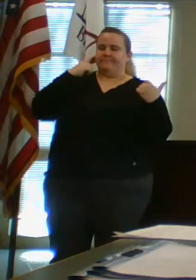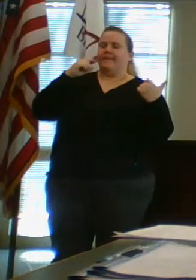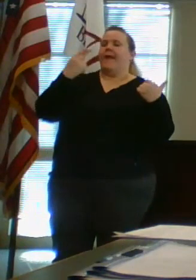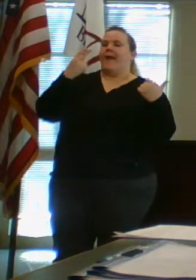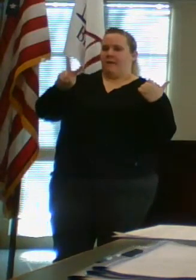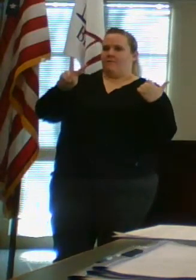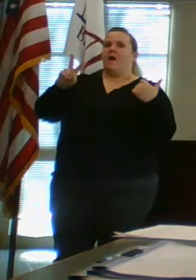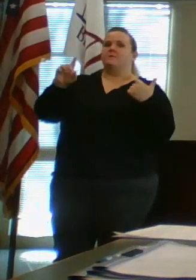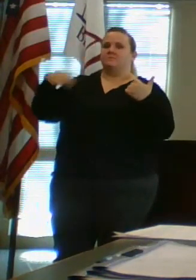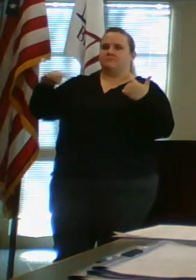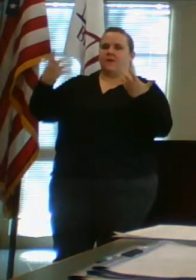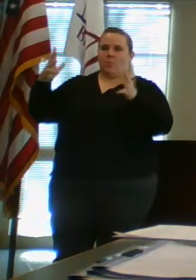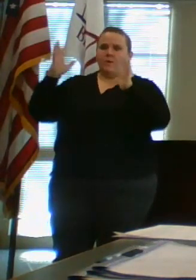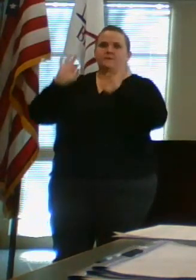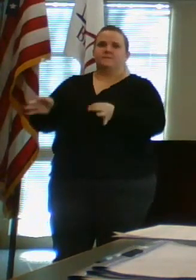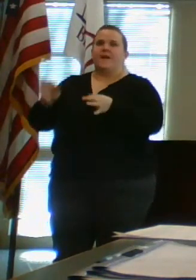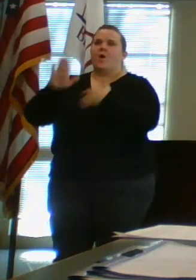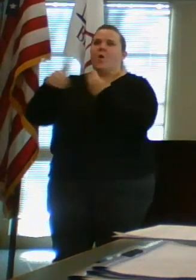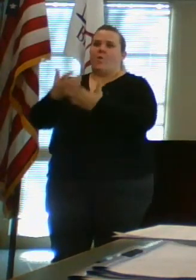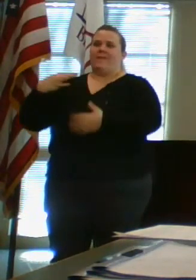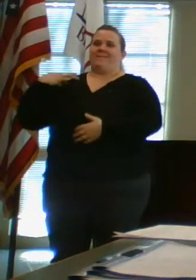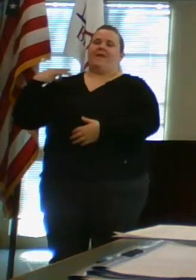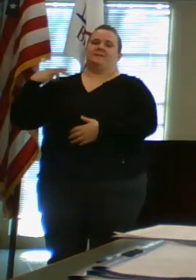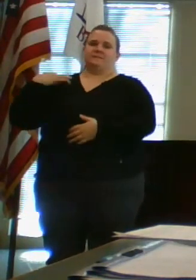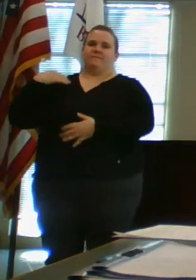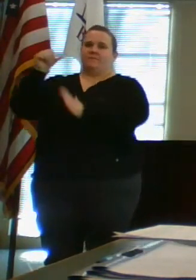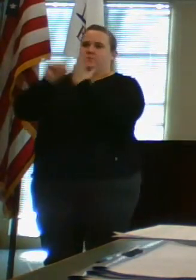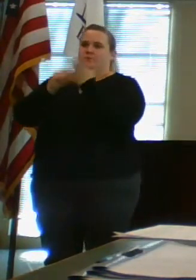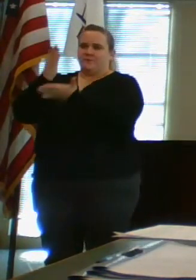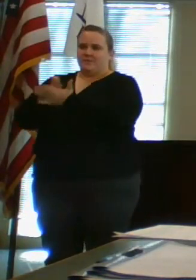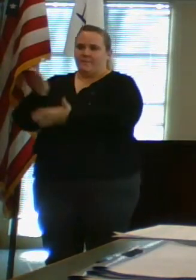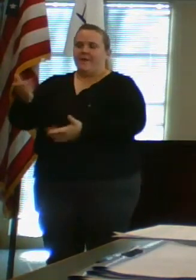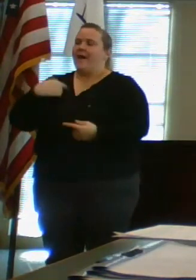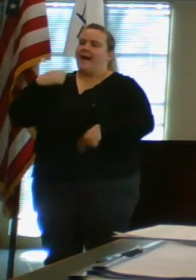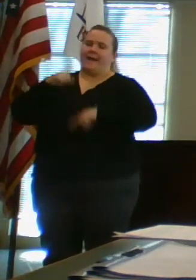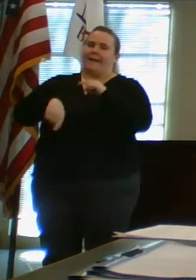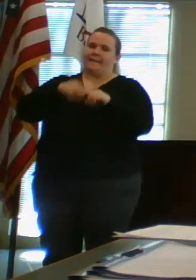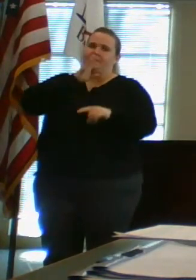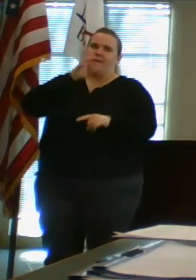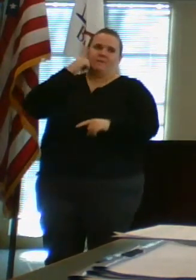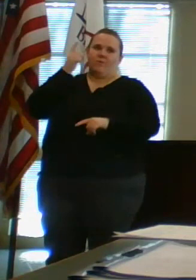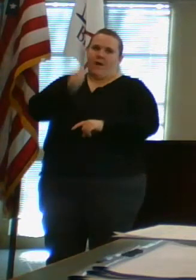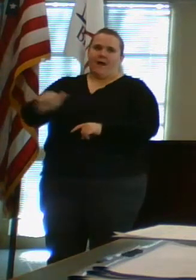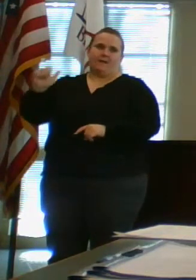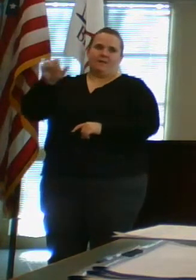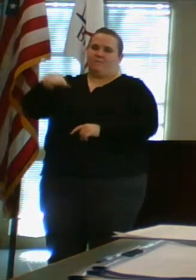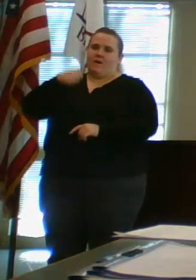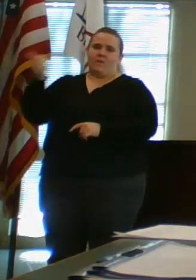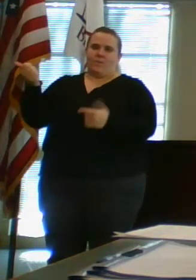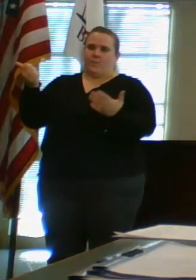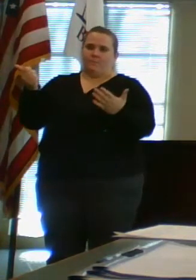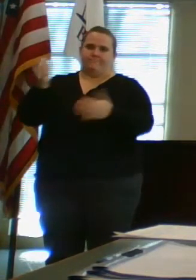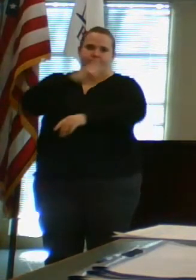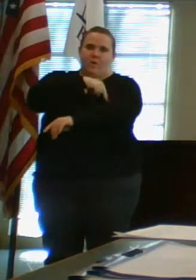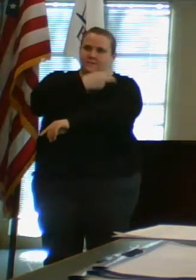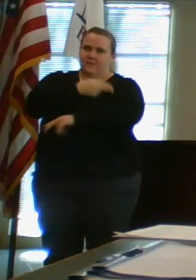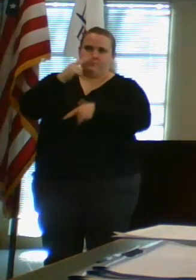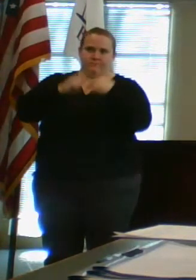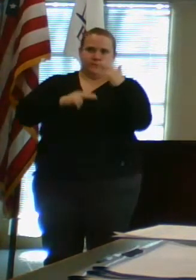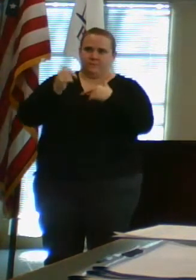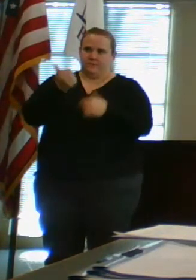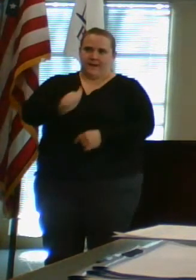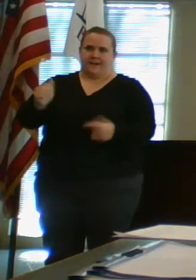All elective surgeries on their facilities. I can't speak for any of the other hospitals